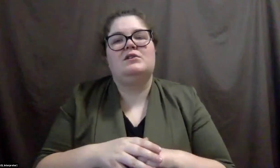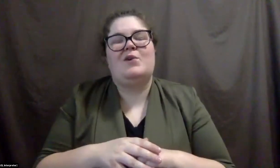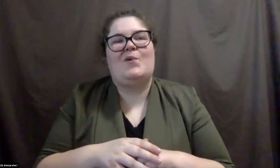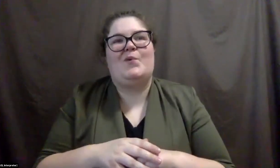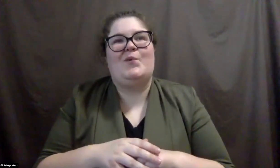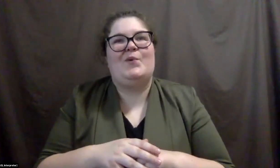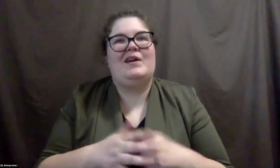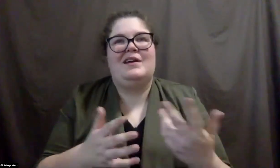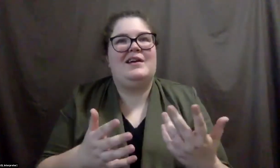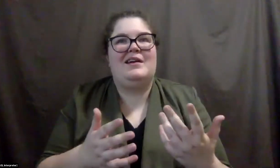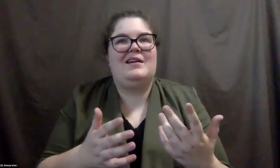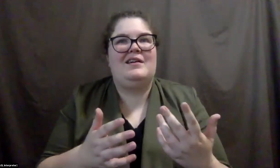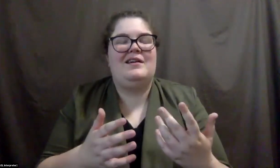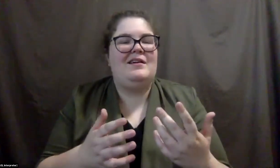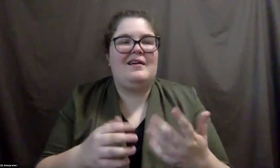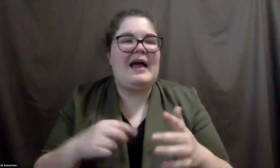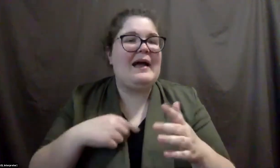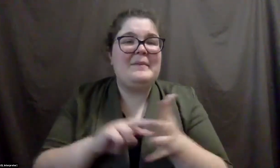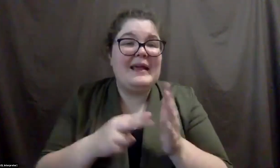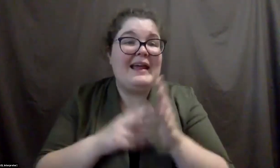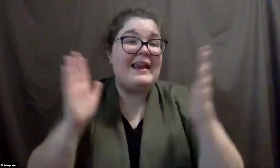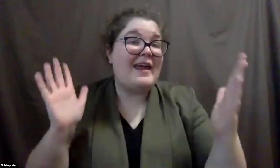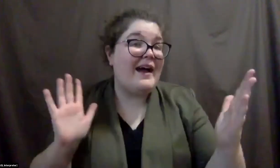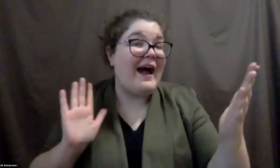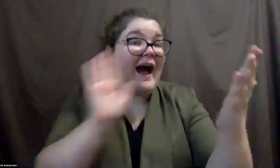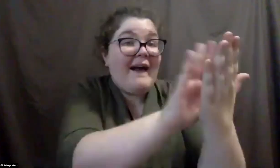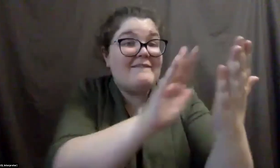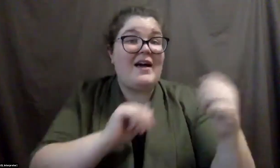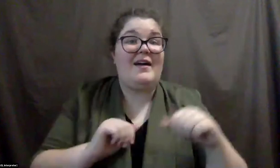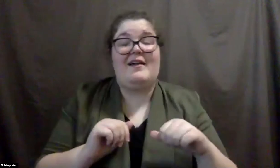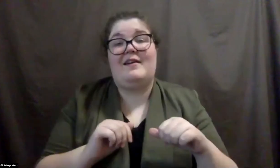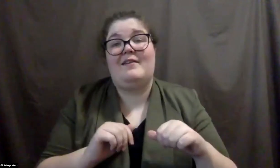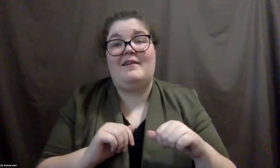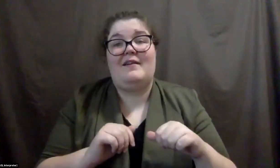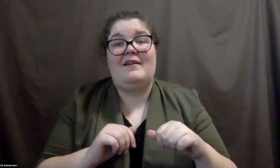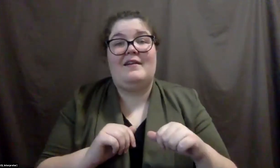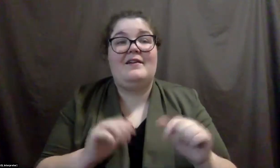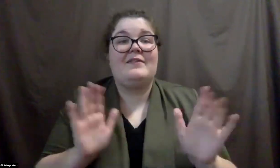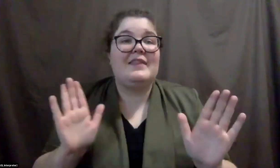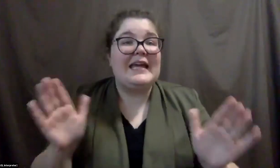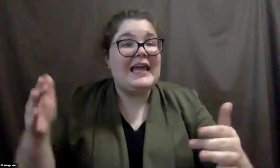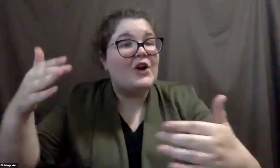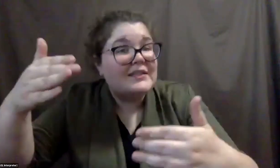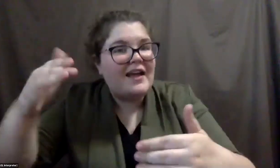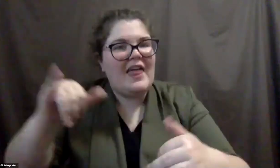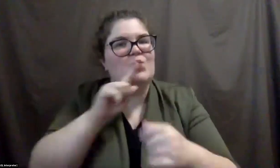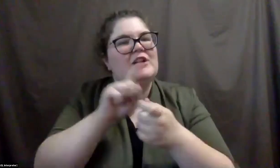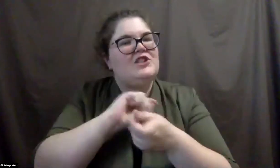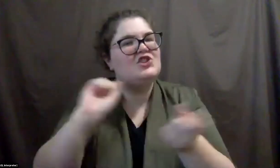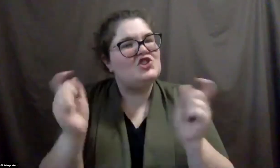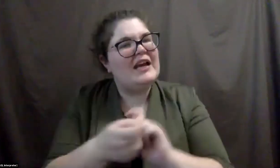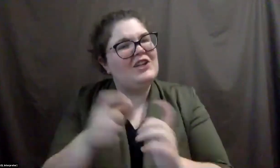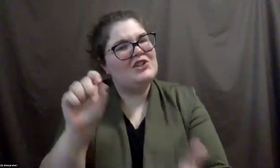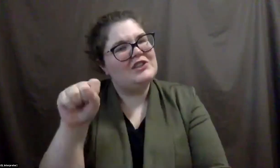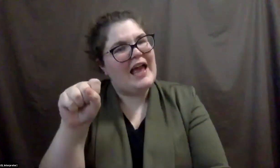you know, high five and the, um, you know, caring touch, um, has changed for,